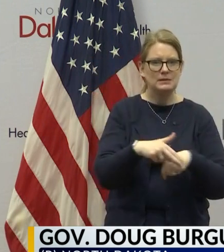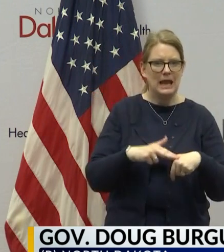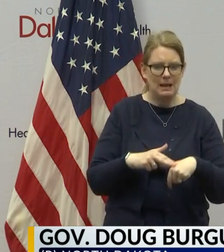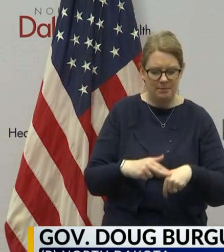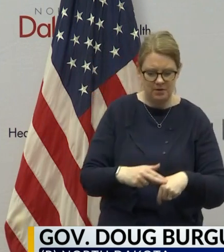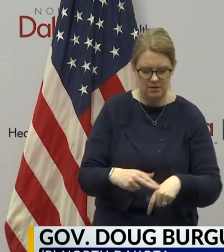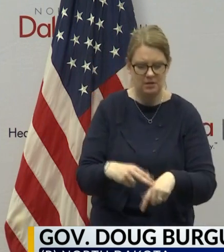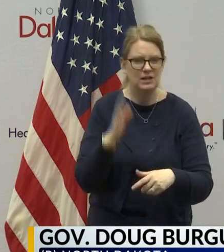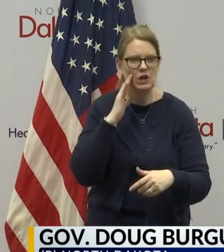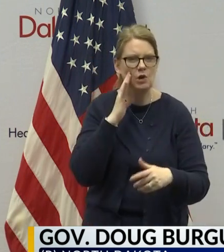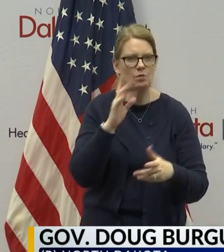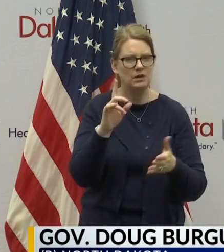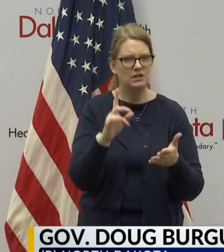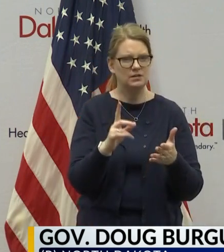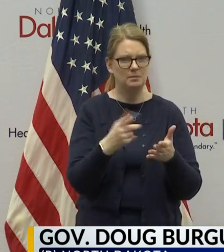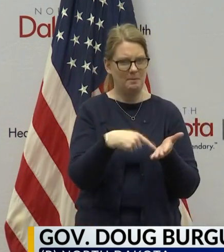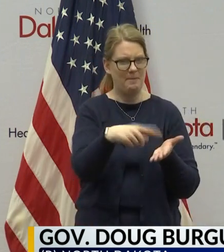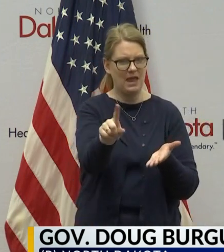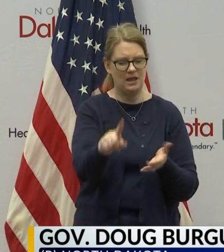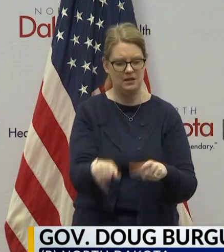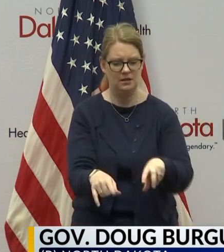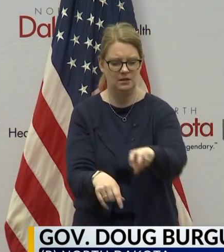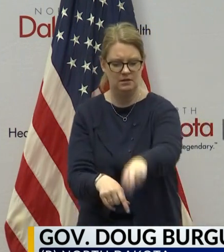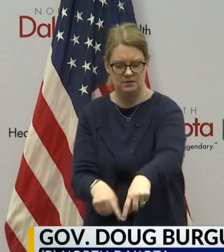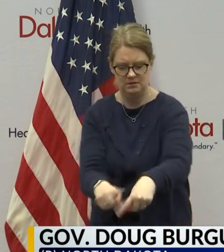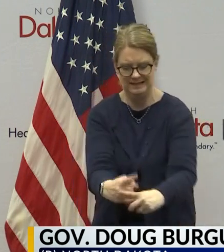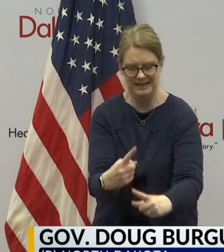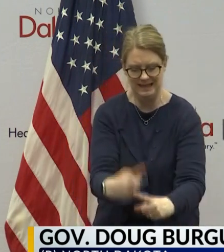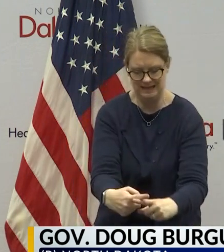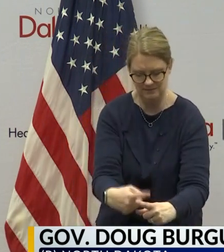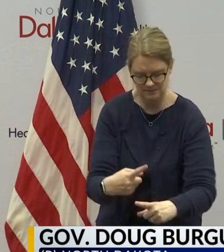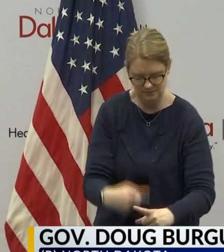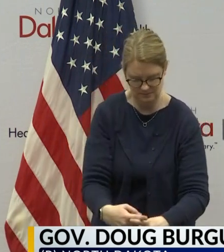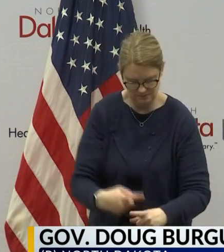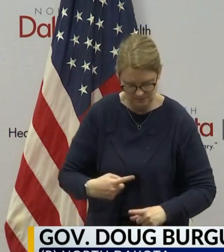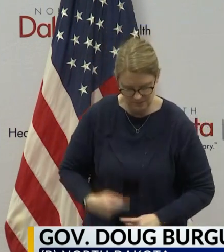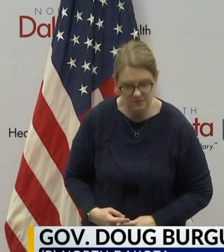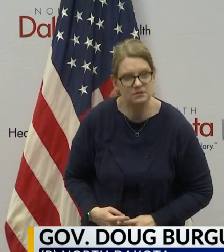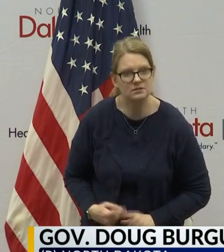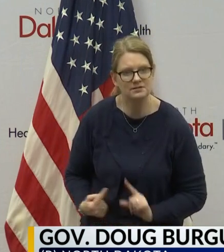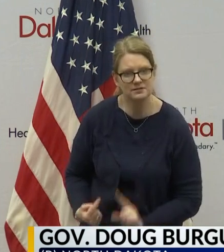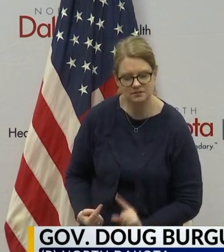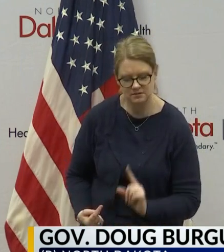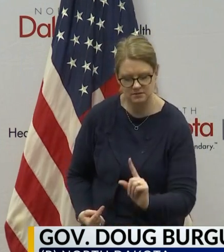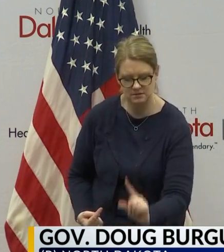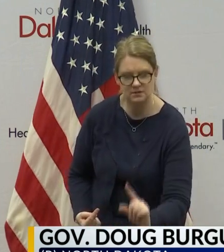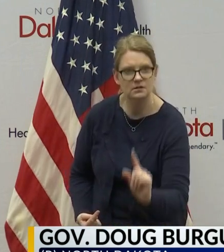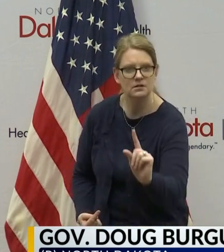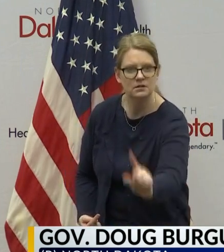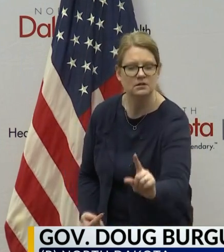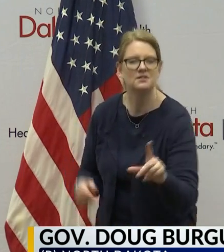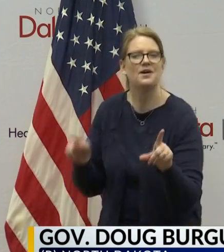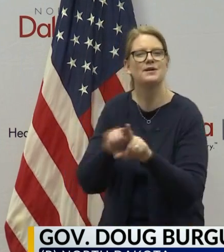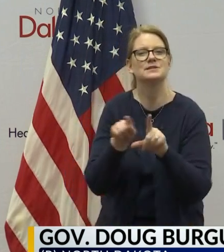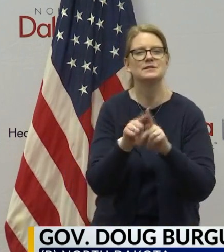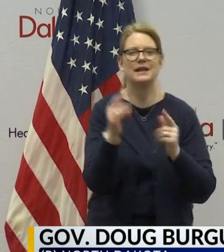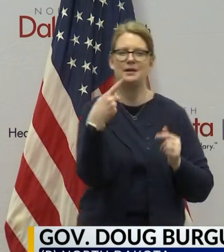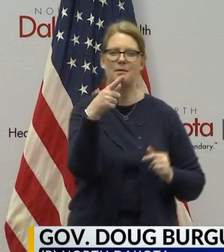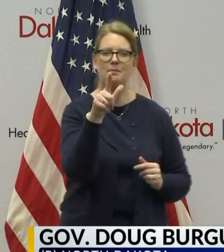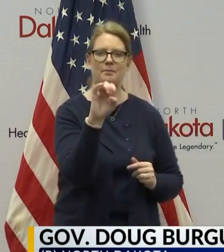in the checkout line so people stay more than six feet away from each other, the plexiglass that's gone up at some of the checkout lines,